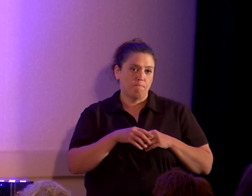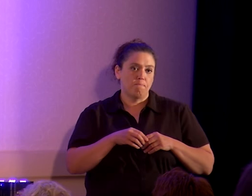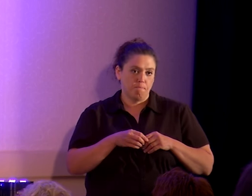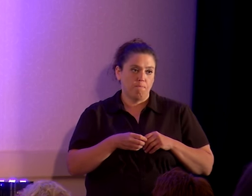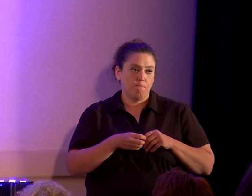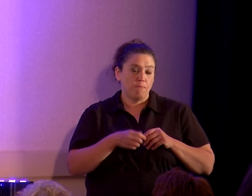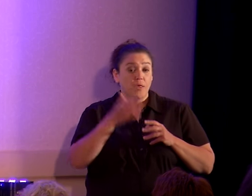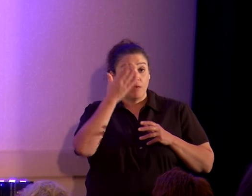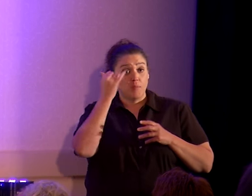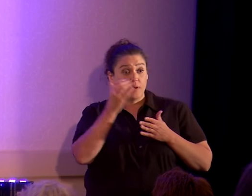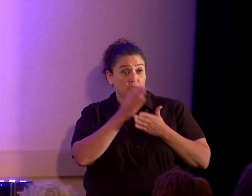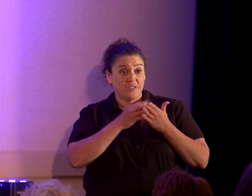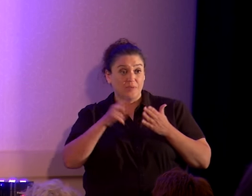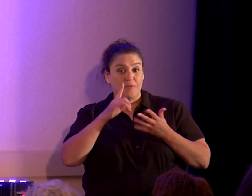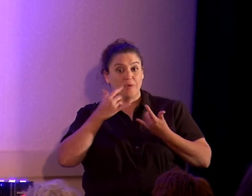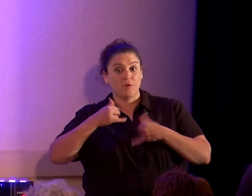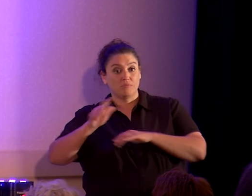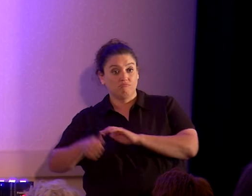Because some of them aren't out yet.